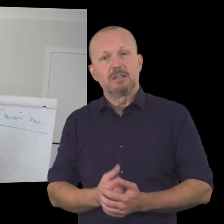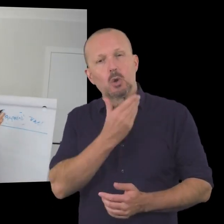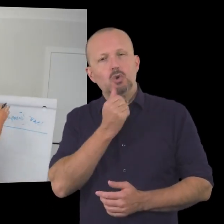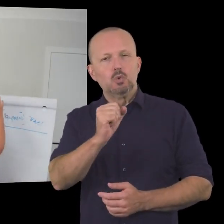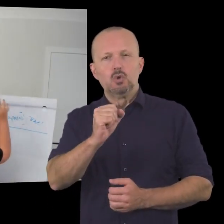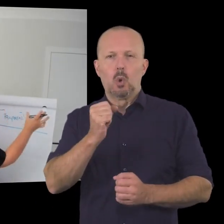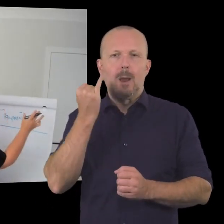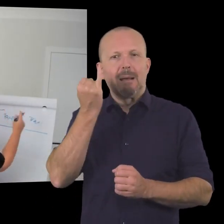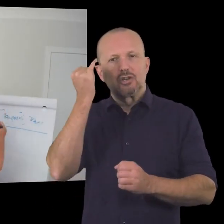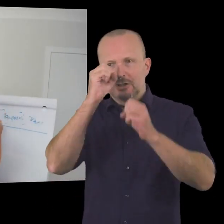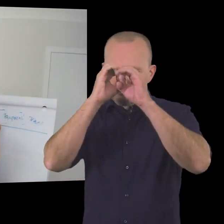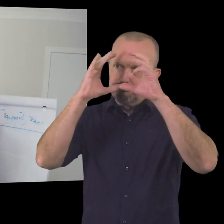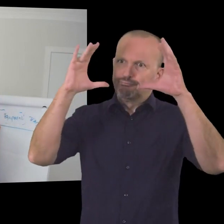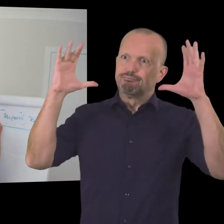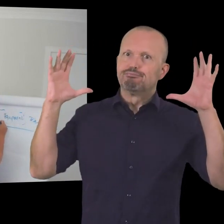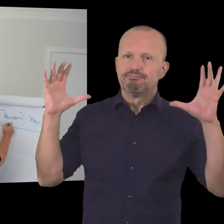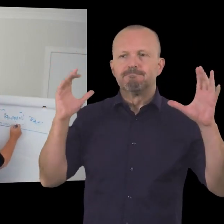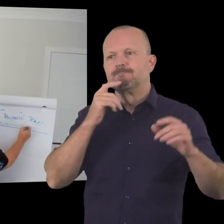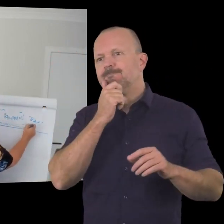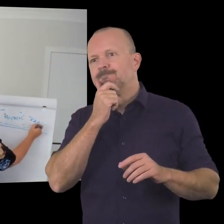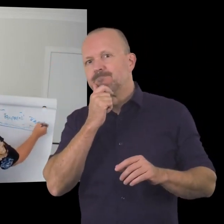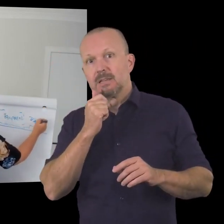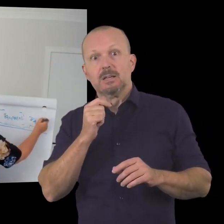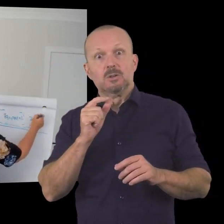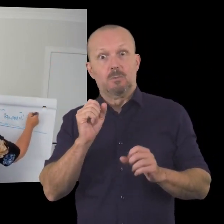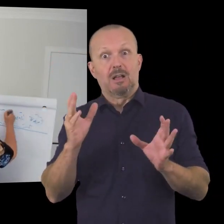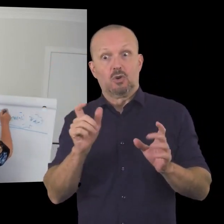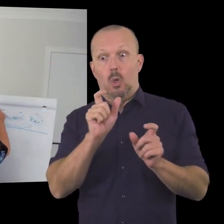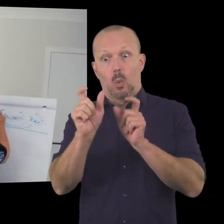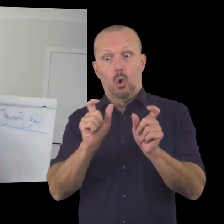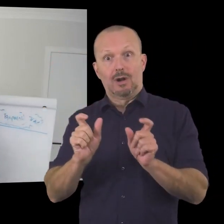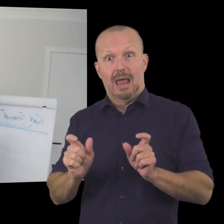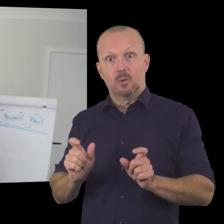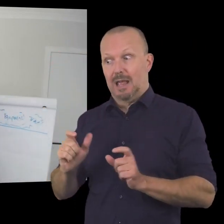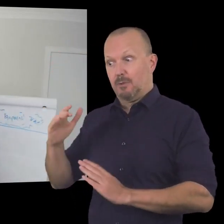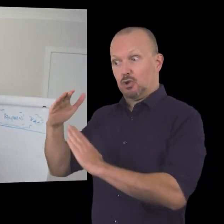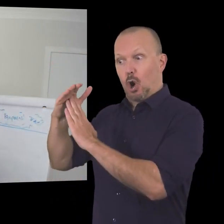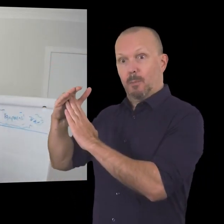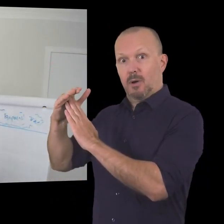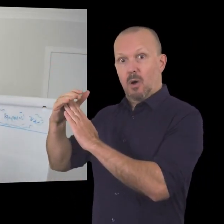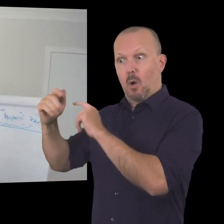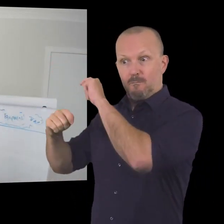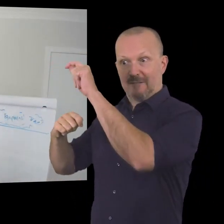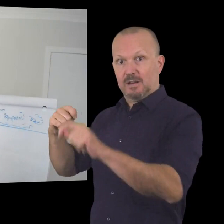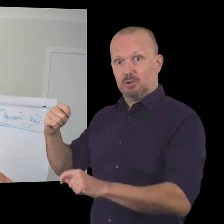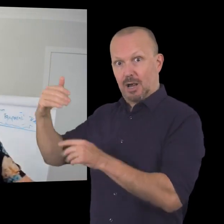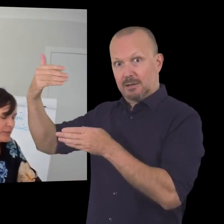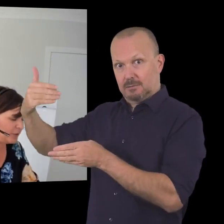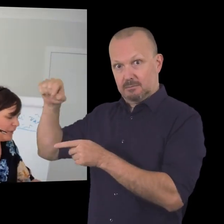on so i want you to use your powers of imagination and imagine the world cloud is sitting at the top of my flip chart